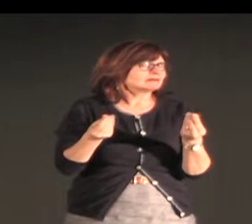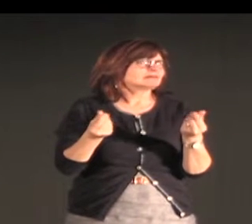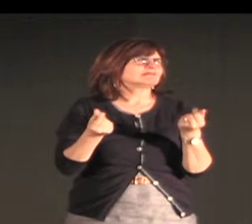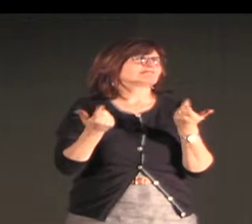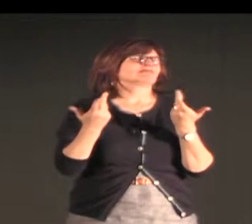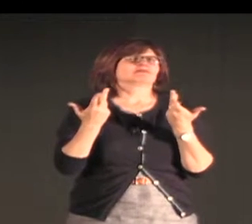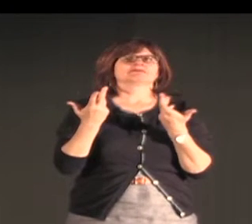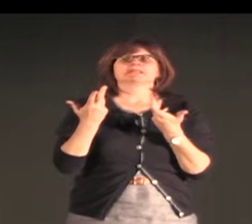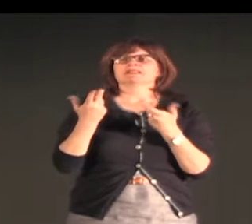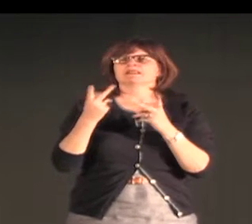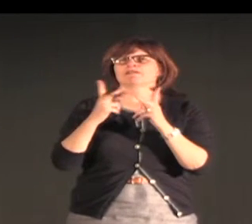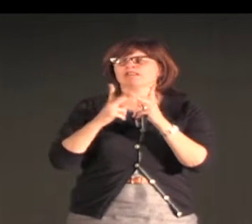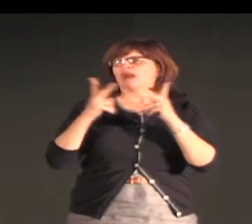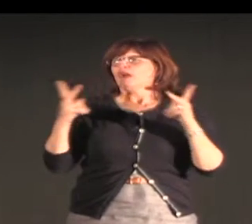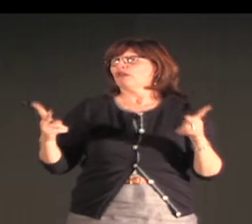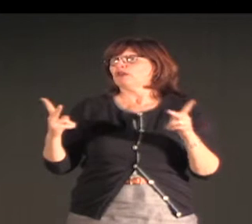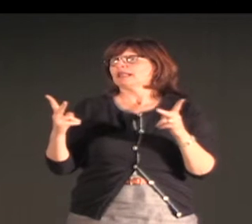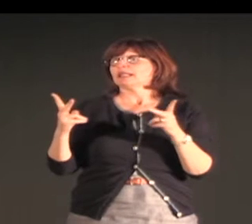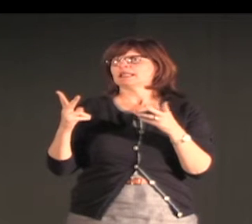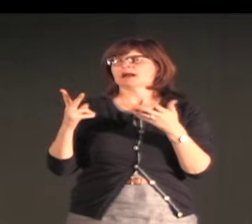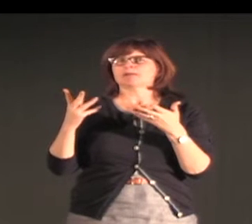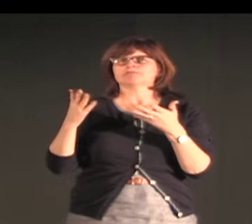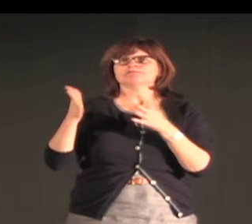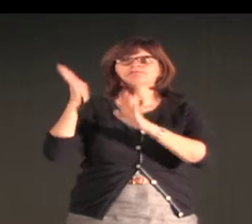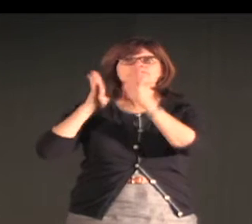The Bedouin people have a very strong connection to the land.